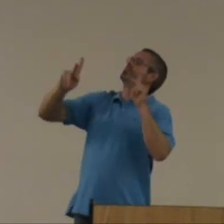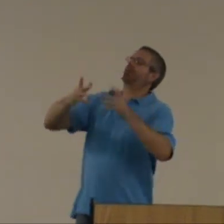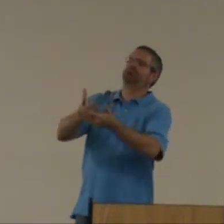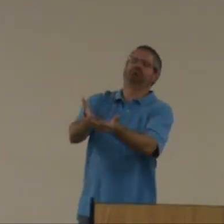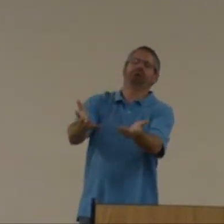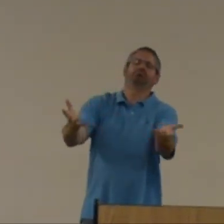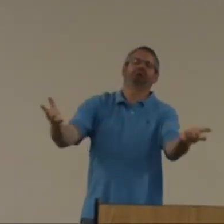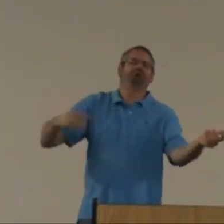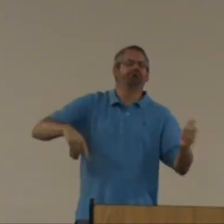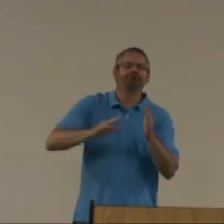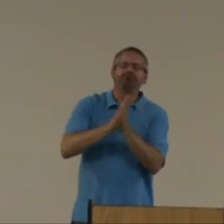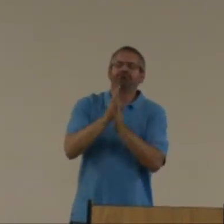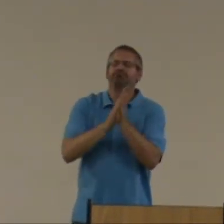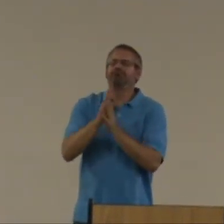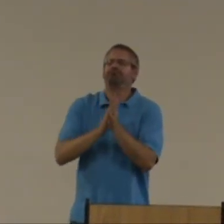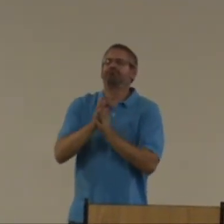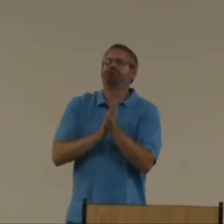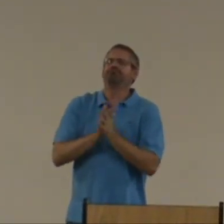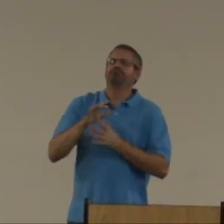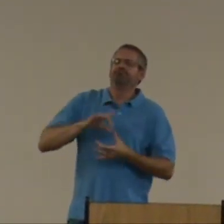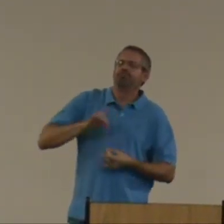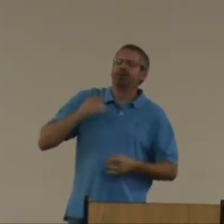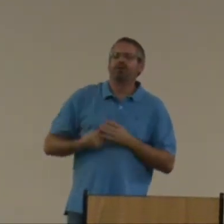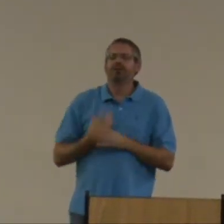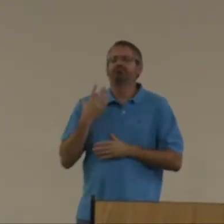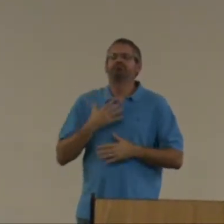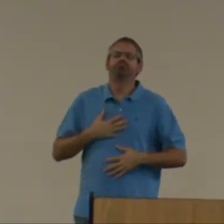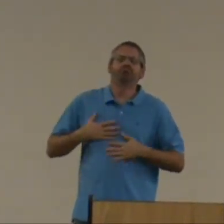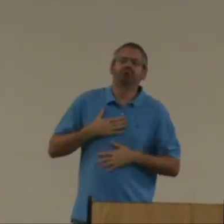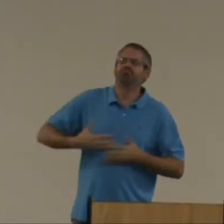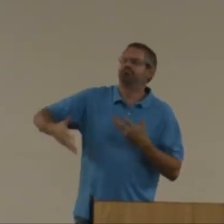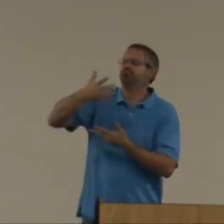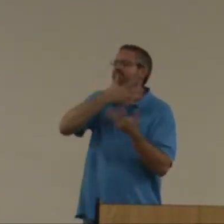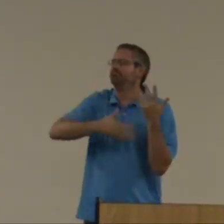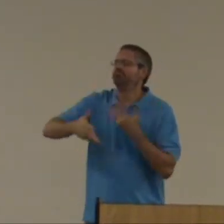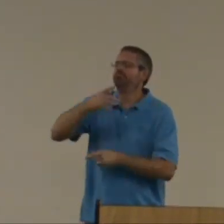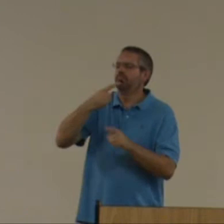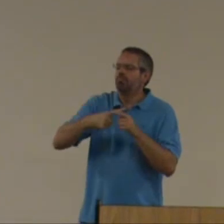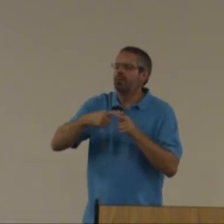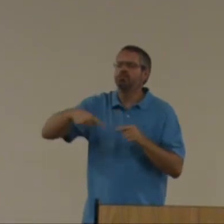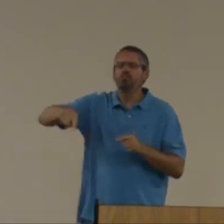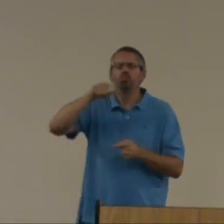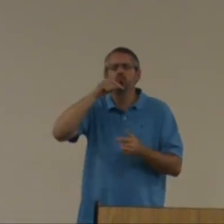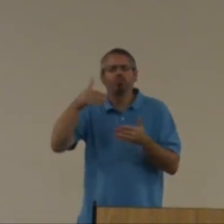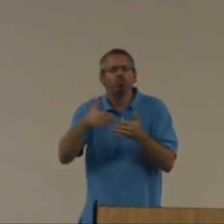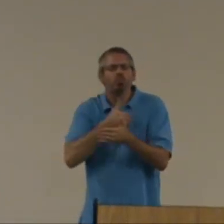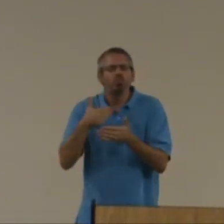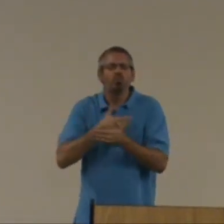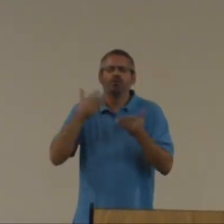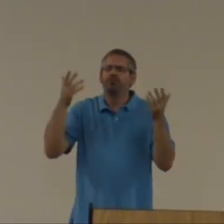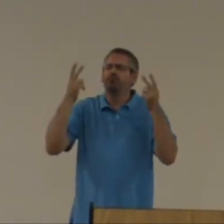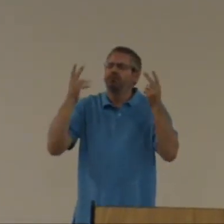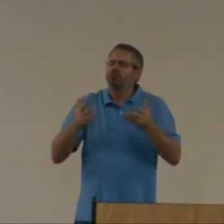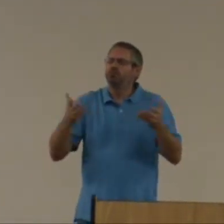God. your people are coming here. We're excited to be here. We want your Holy Spirit to work through us and be with us this weekend.